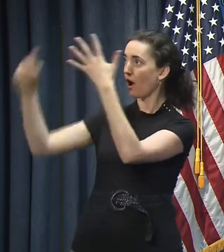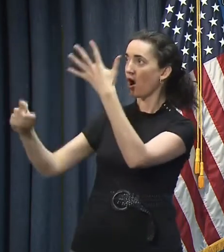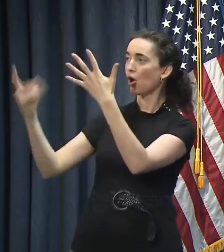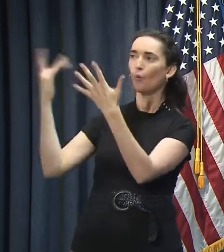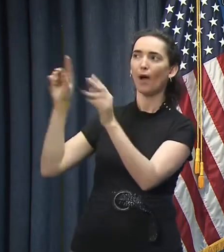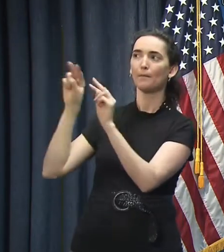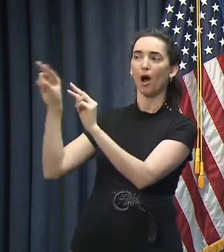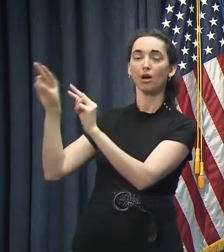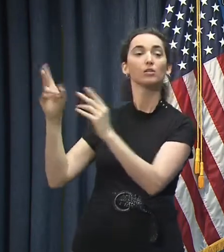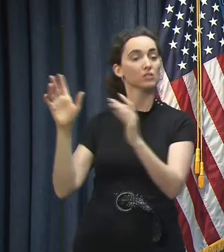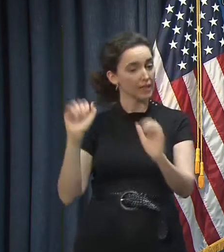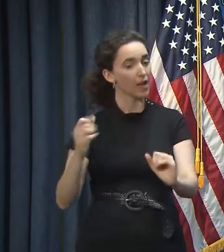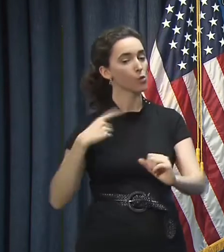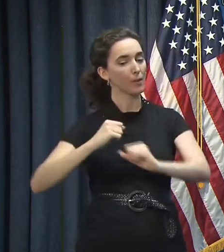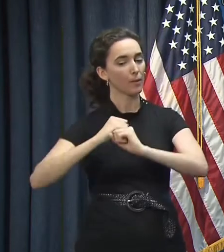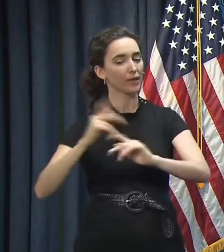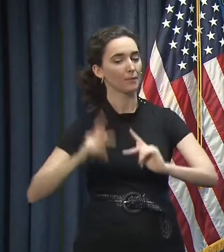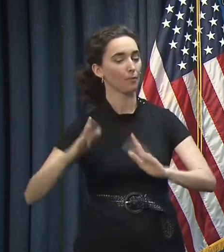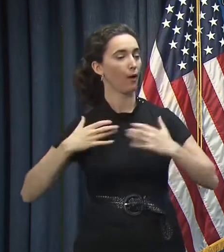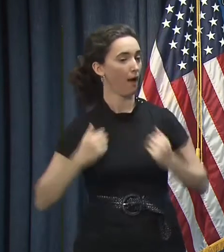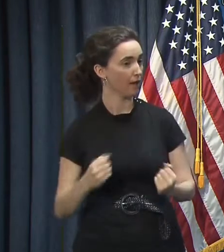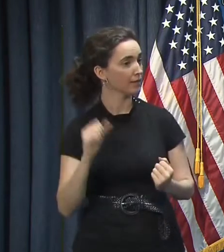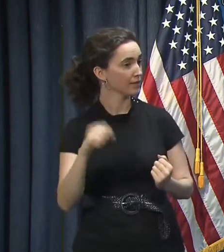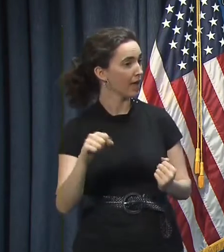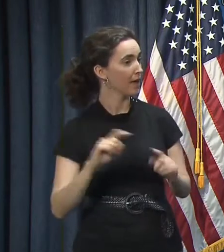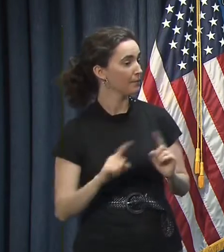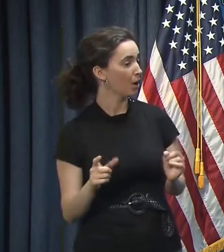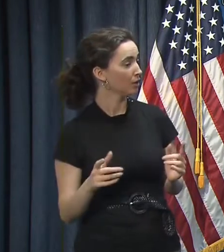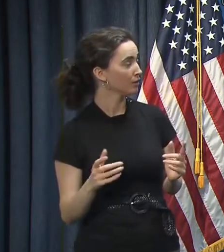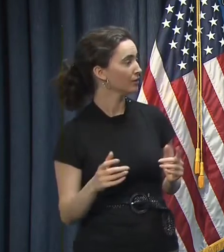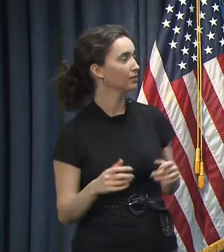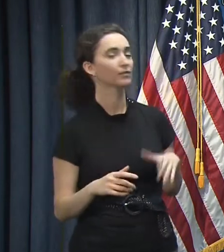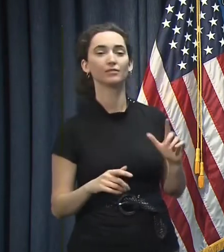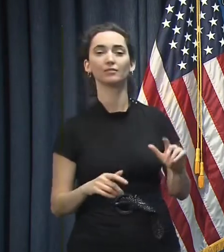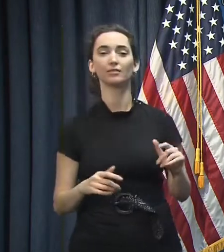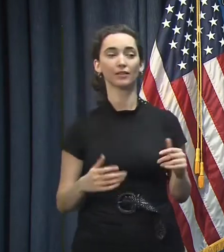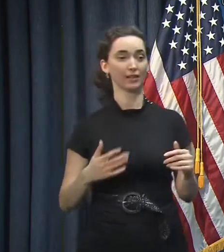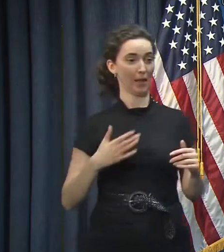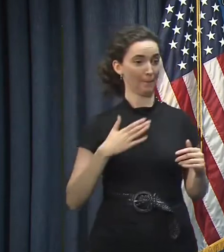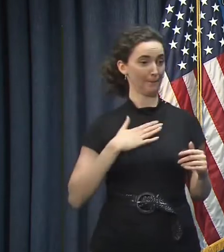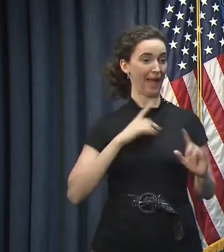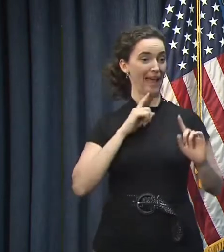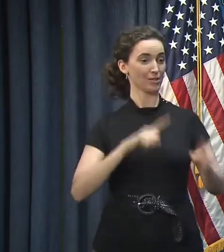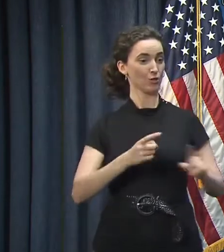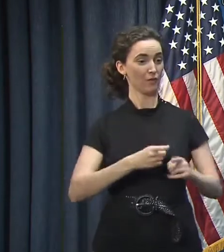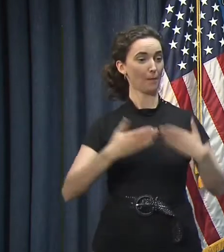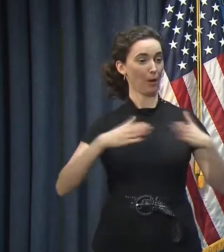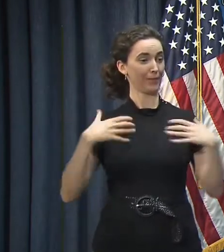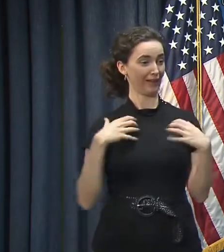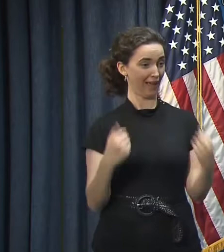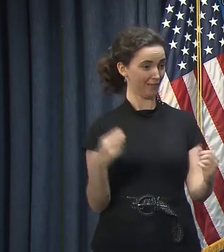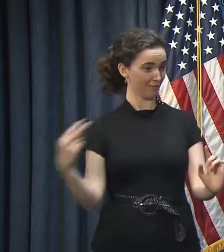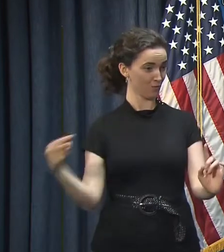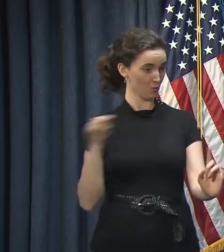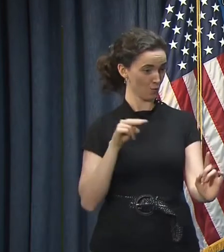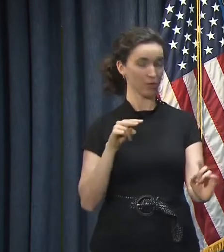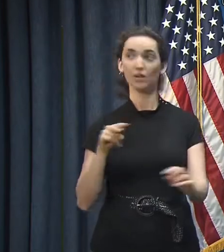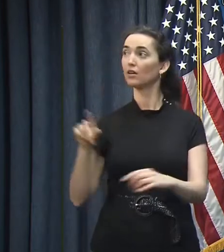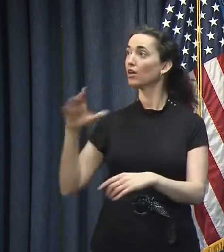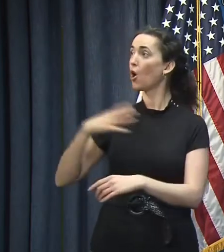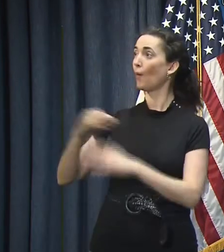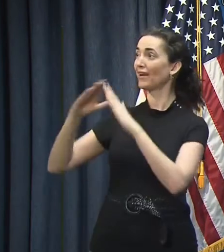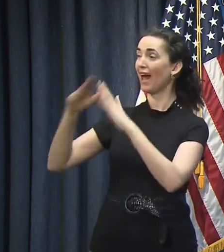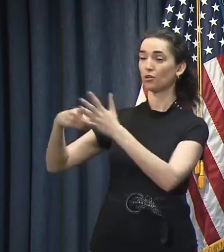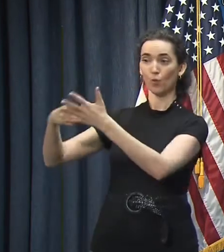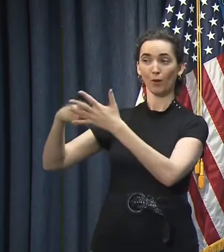we're protecting public health, but – MR. Well, I'll give you my public health answer, which is I think that the criteria that